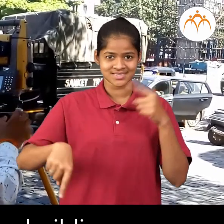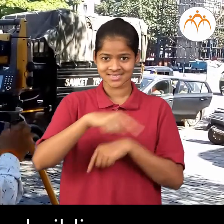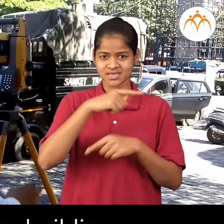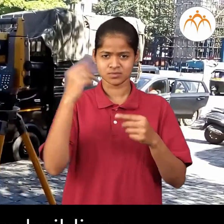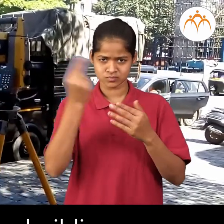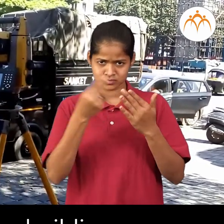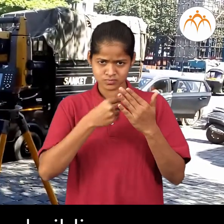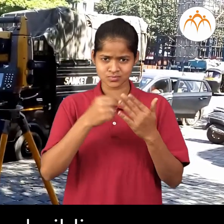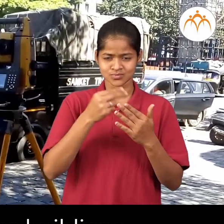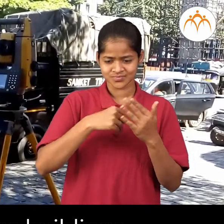buildings.